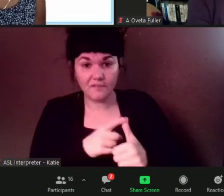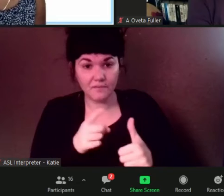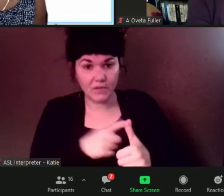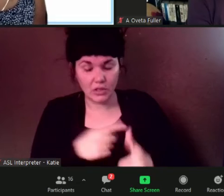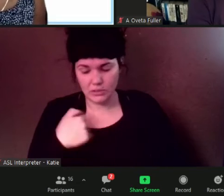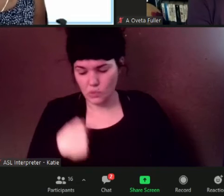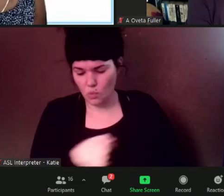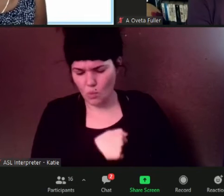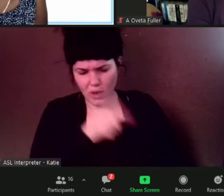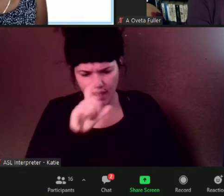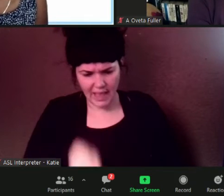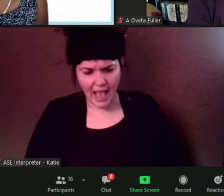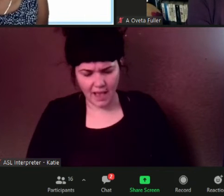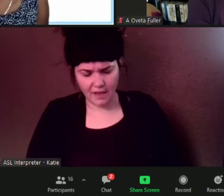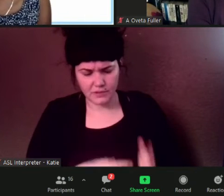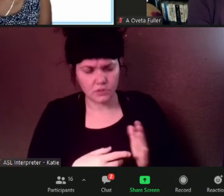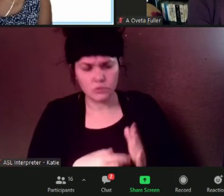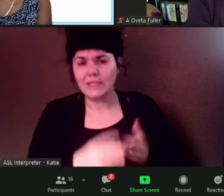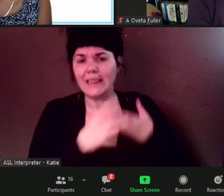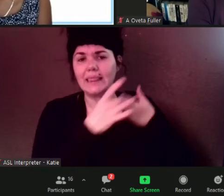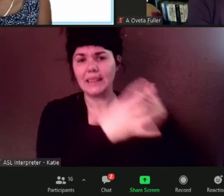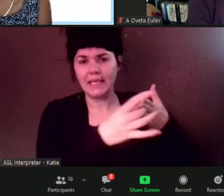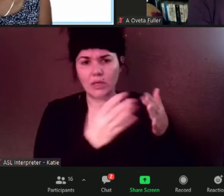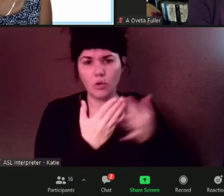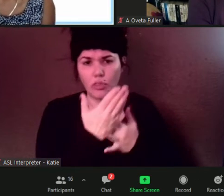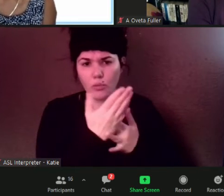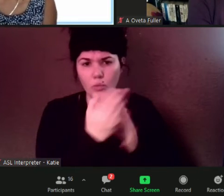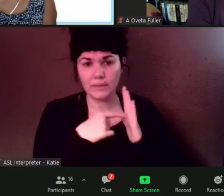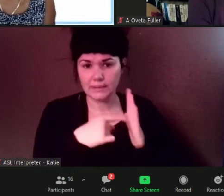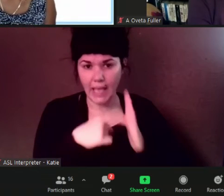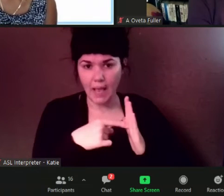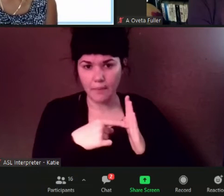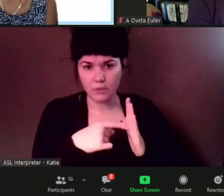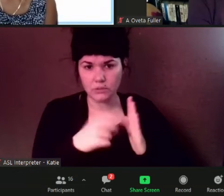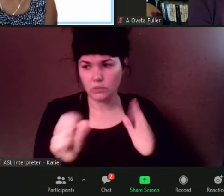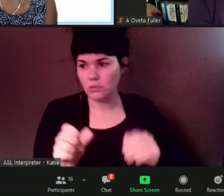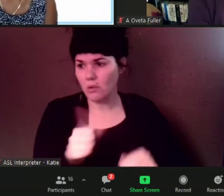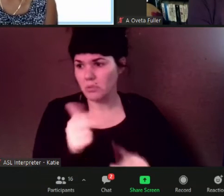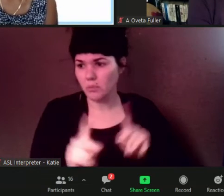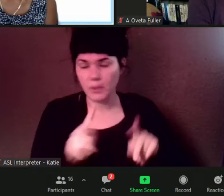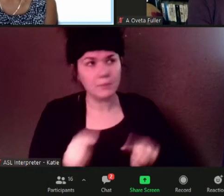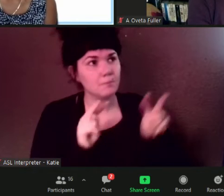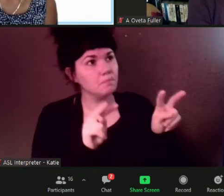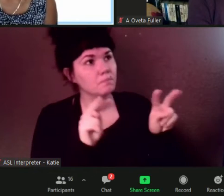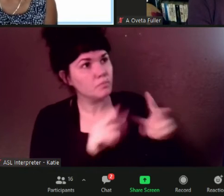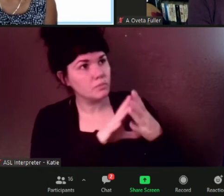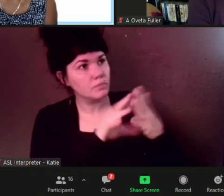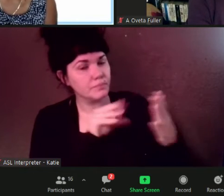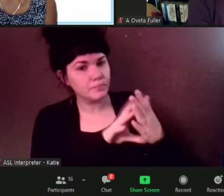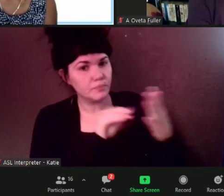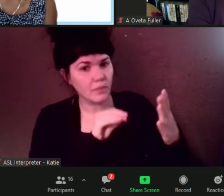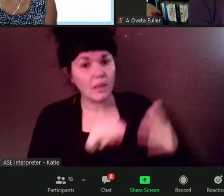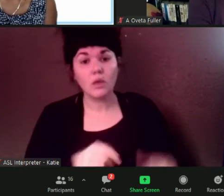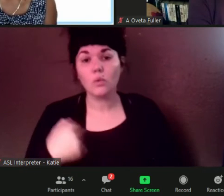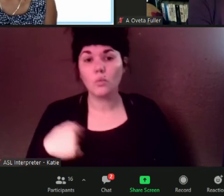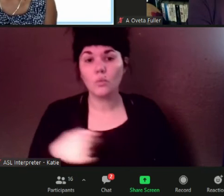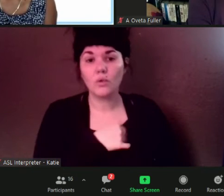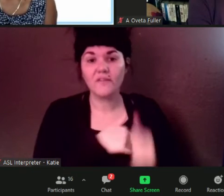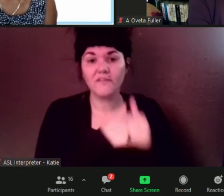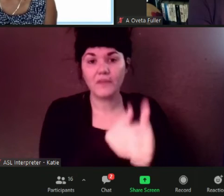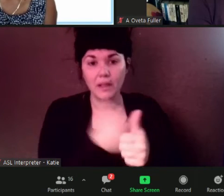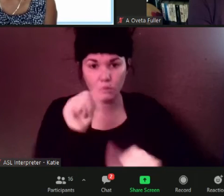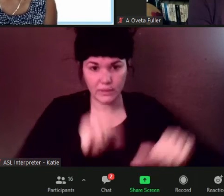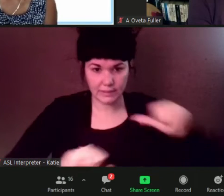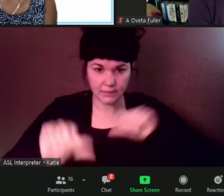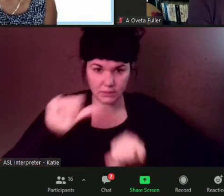if we're recommending vaccines we should be willing to get the vaccine as well so we're following the science it's another layer of protection